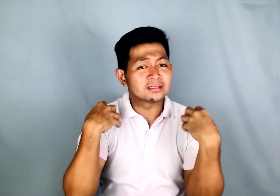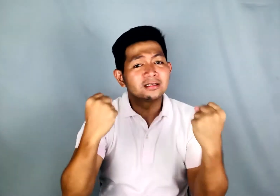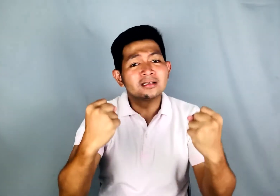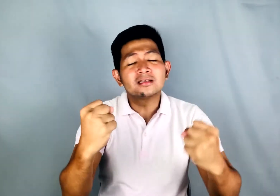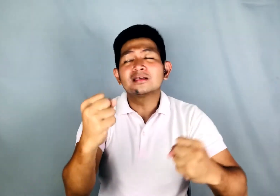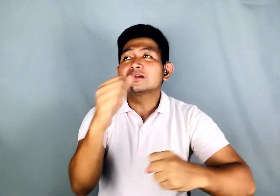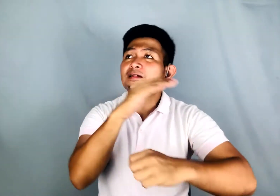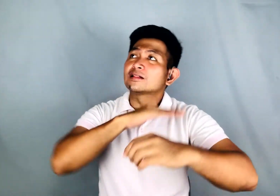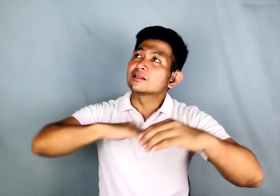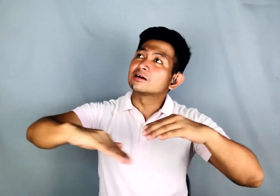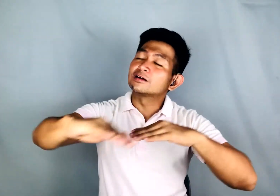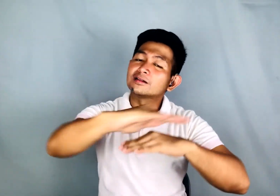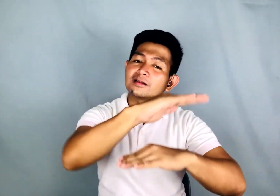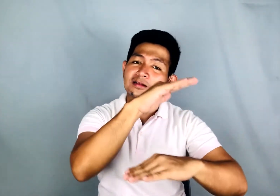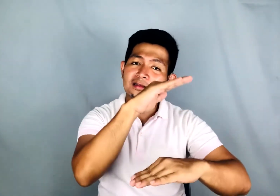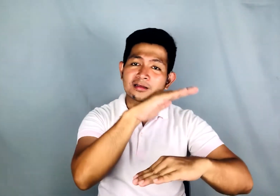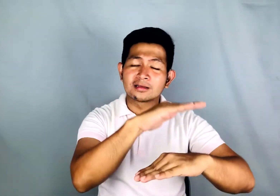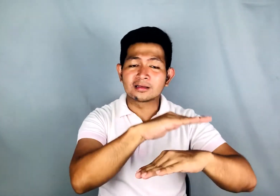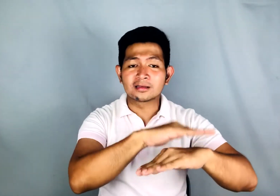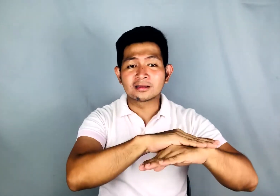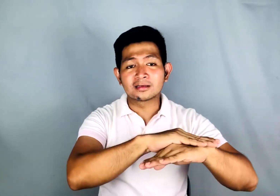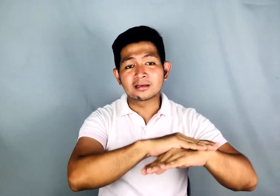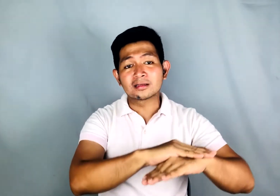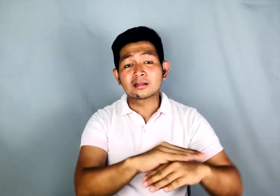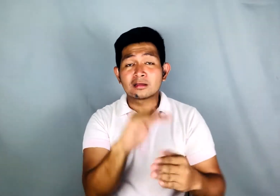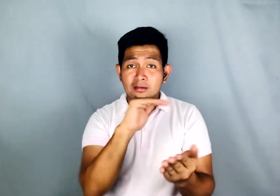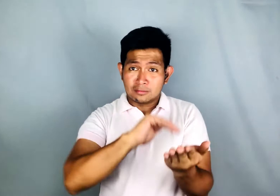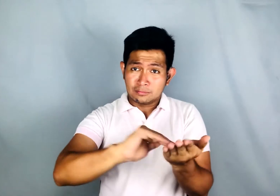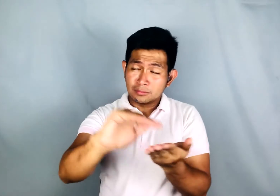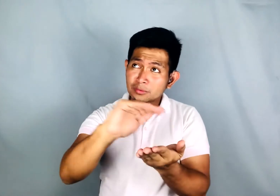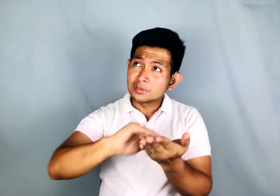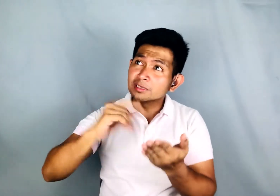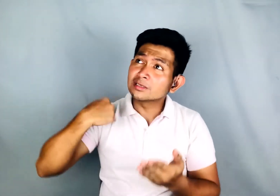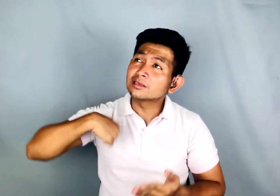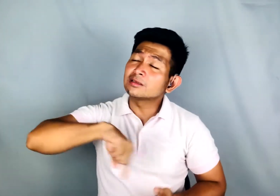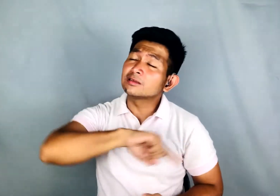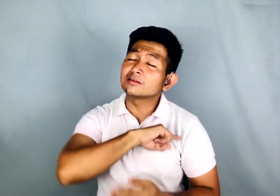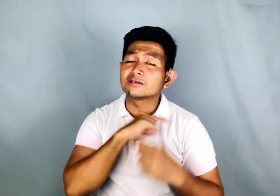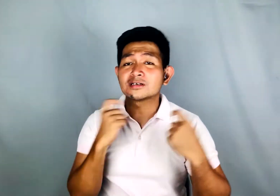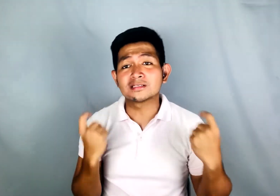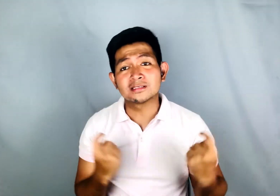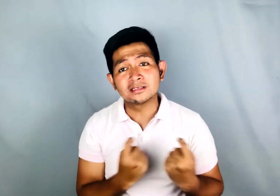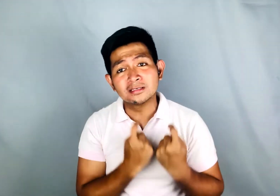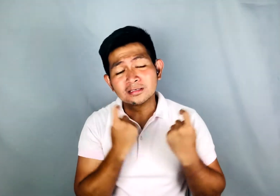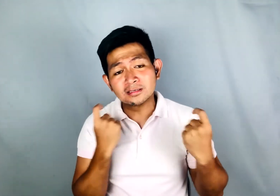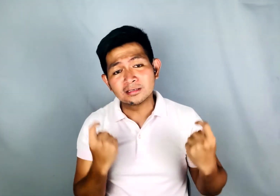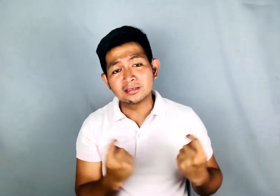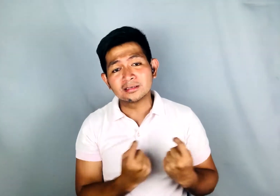Forgive our sin and heal our broken